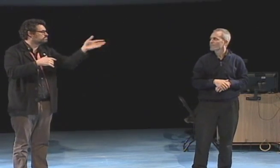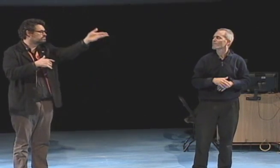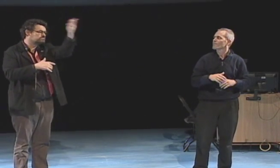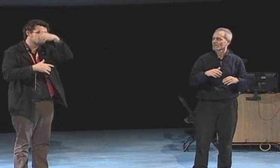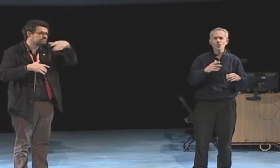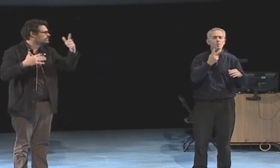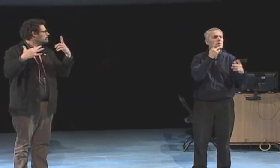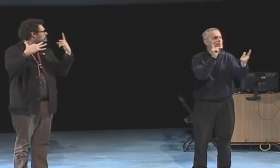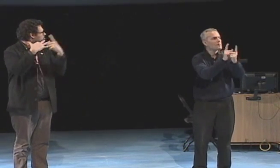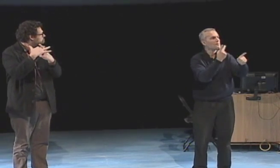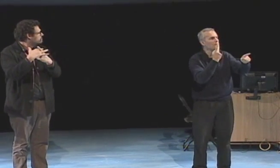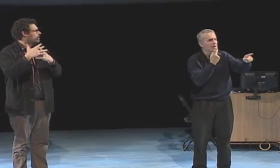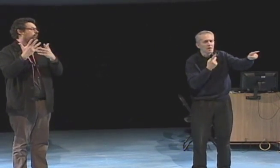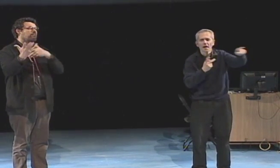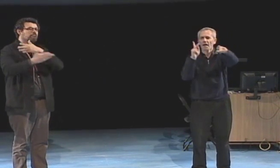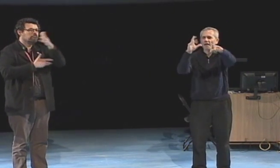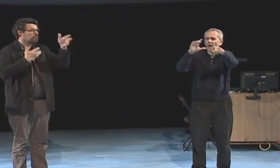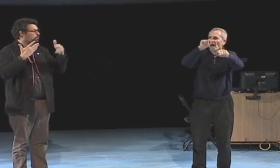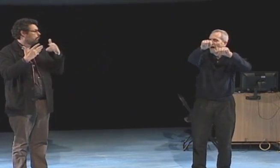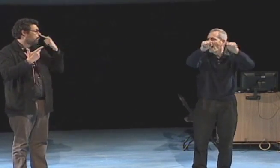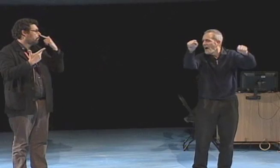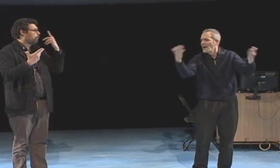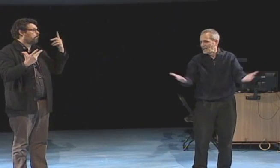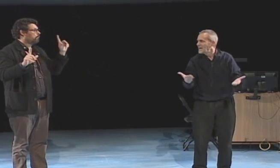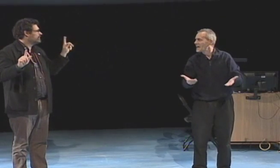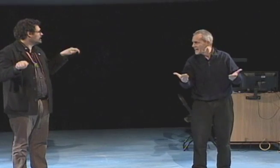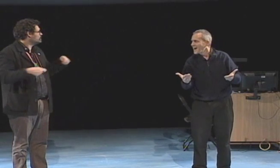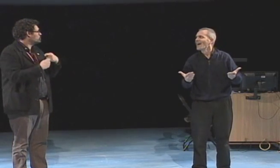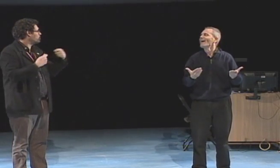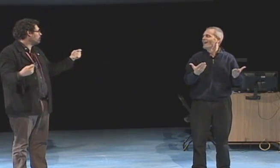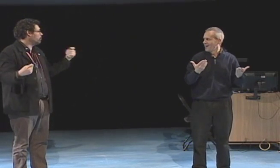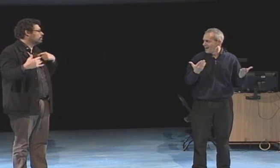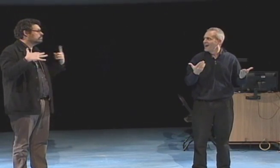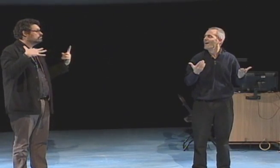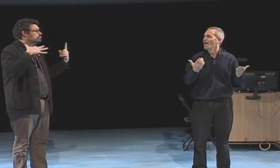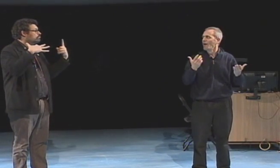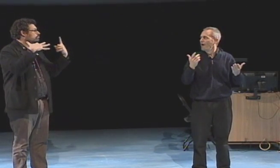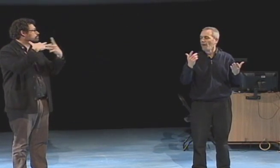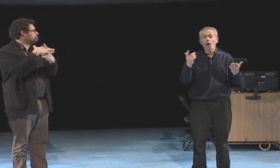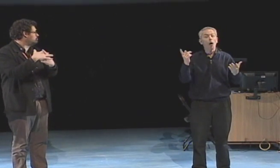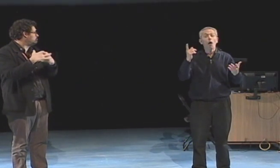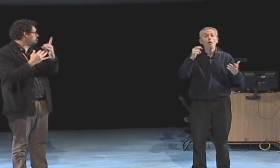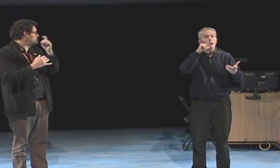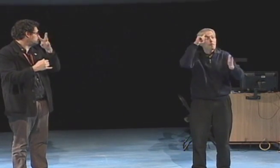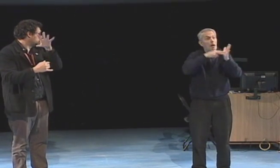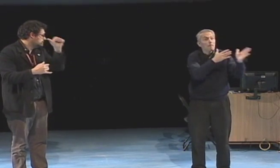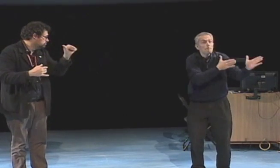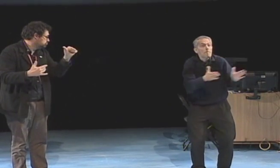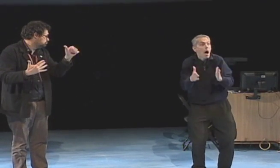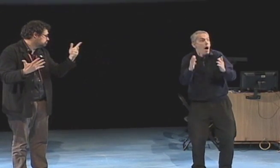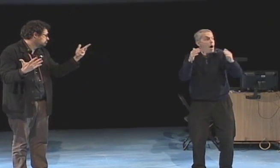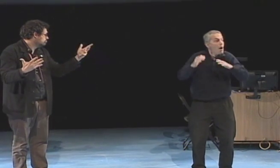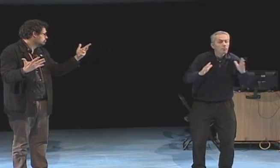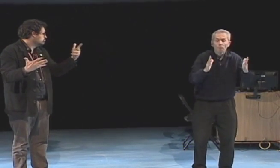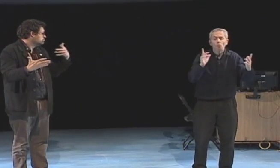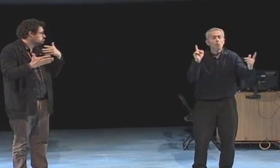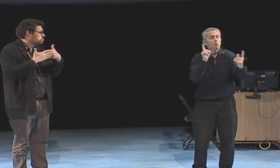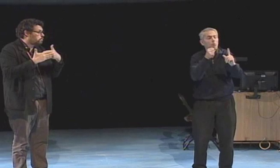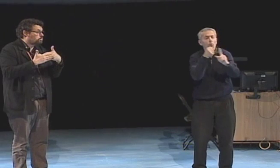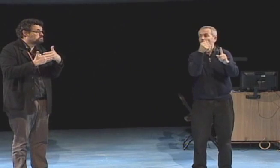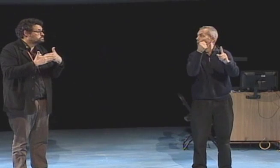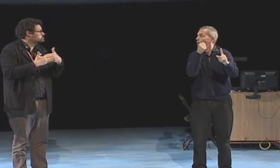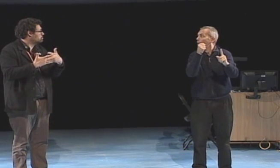met these people that I had been talking to Patty and Karen Christie and other people